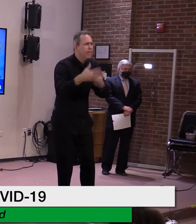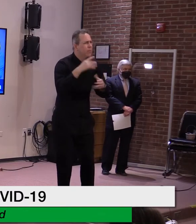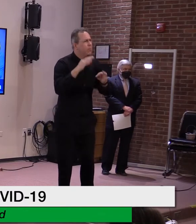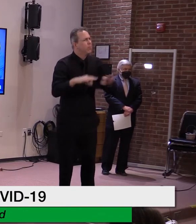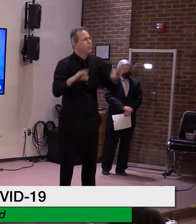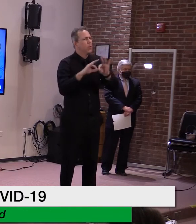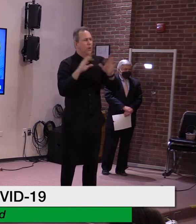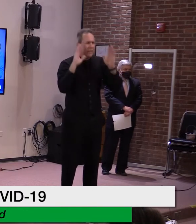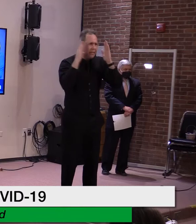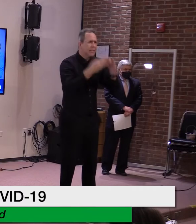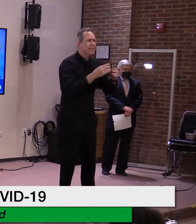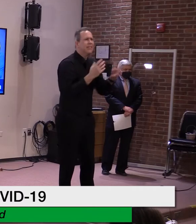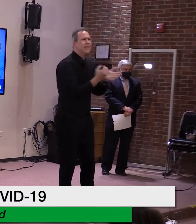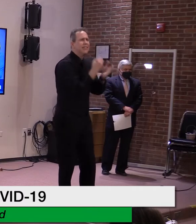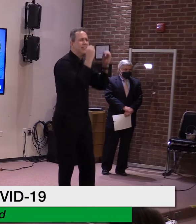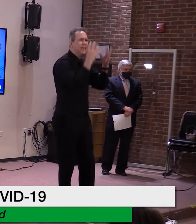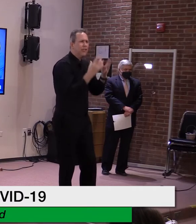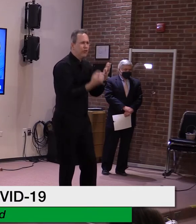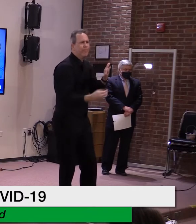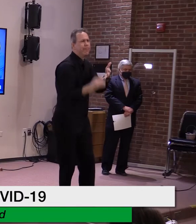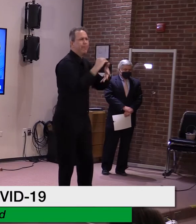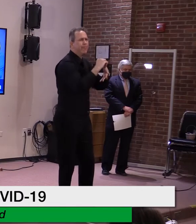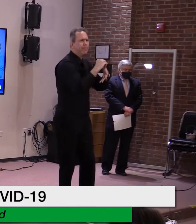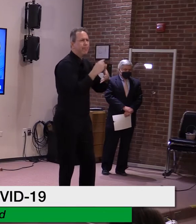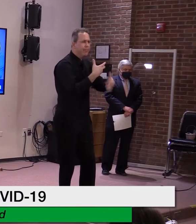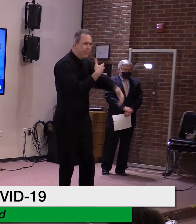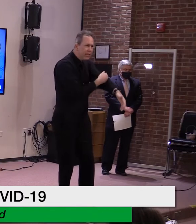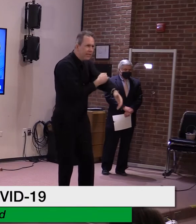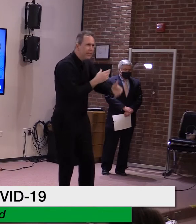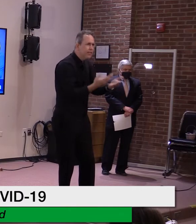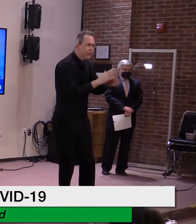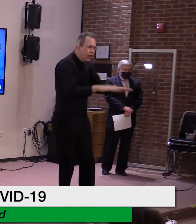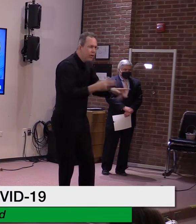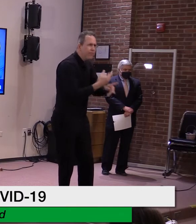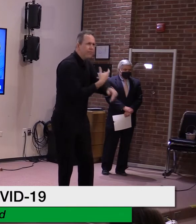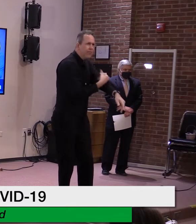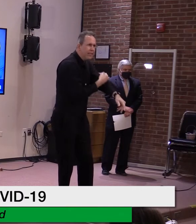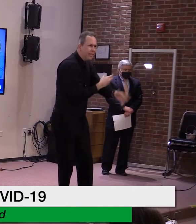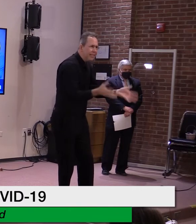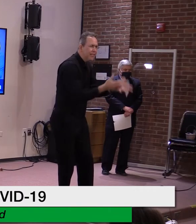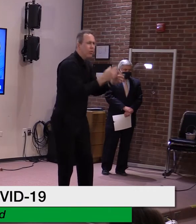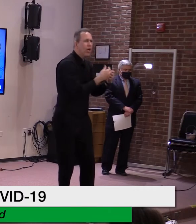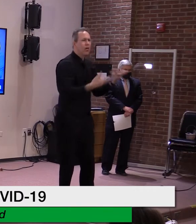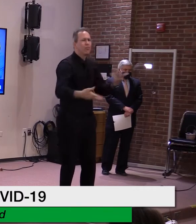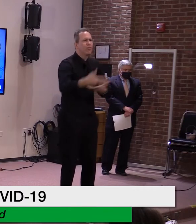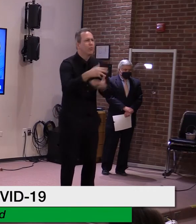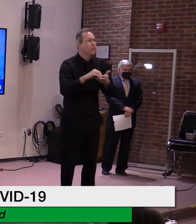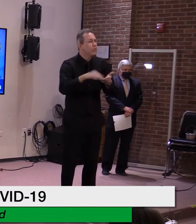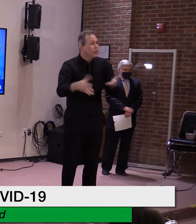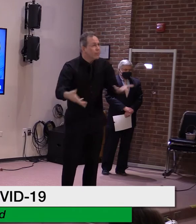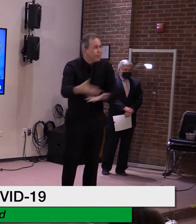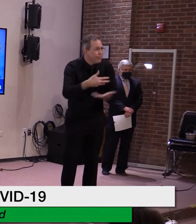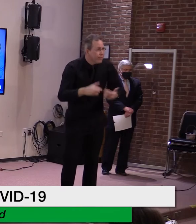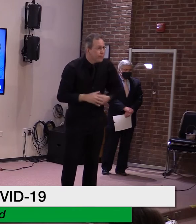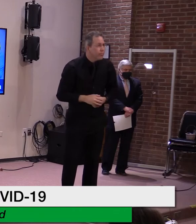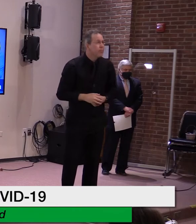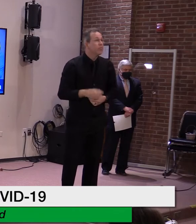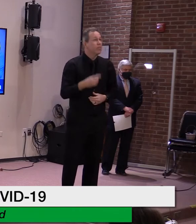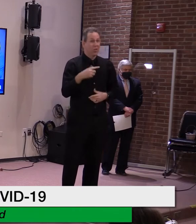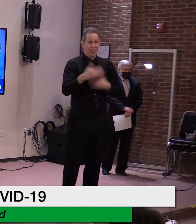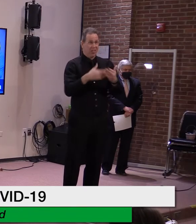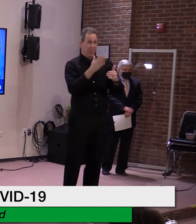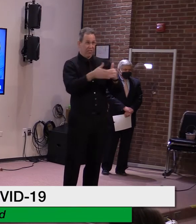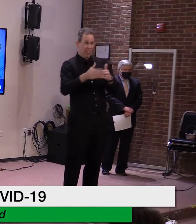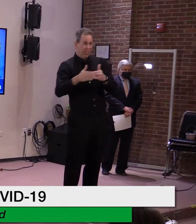prioritize health and safety. Once we complete this phase, everyone in the state who is at